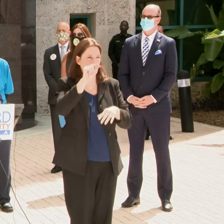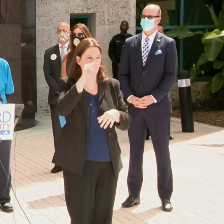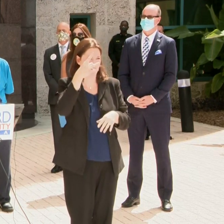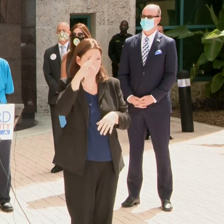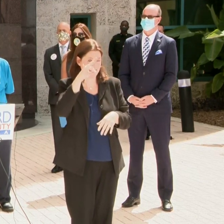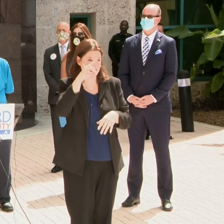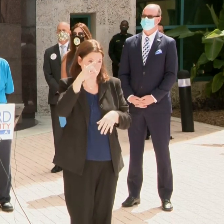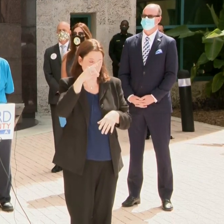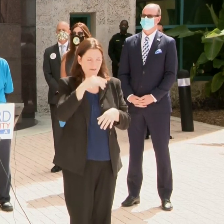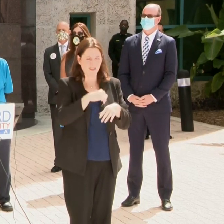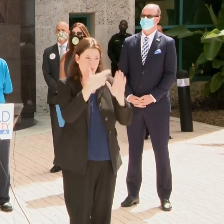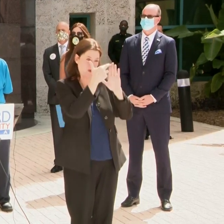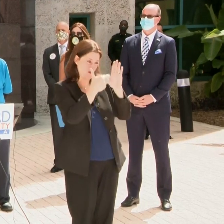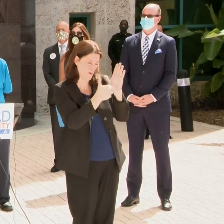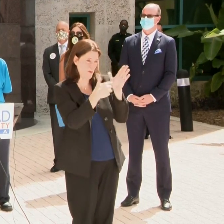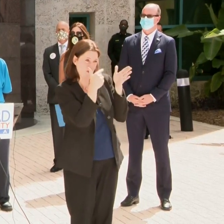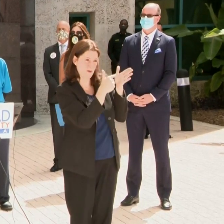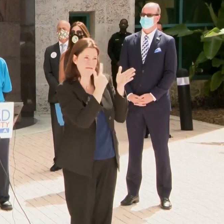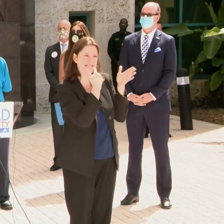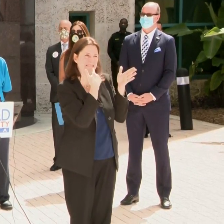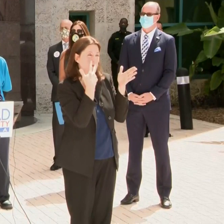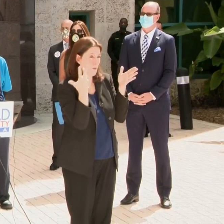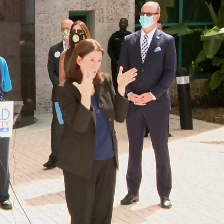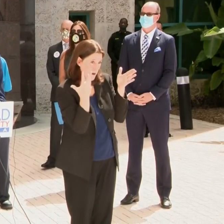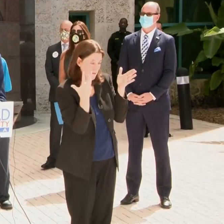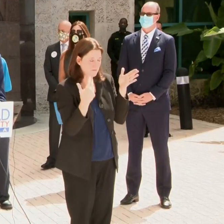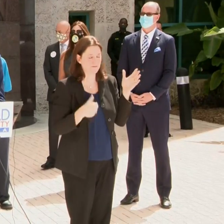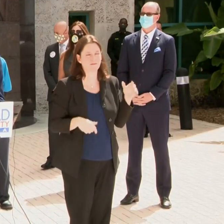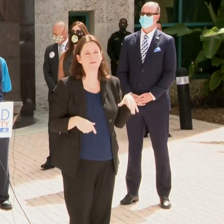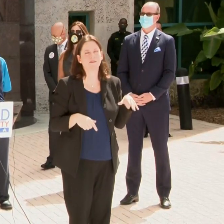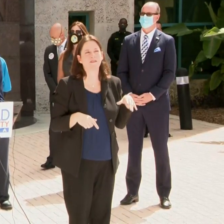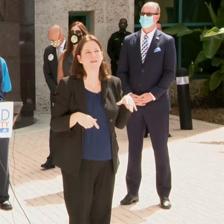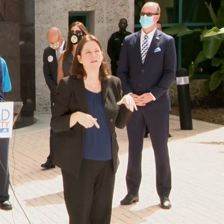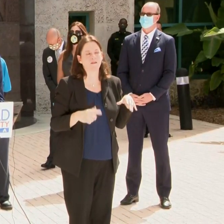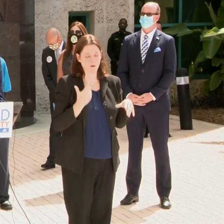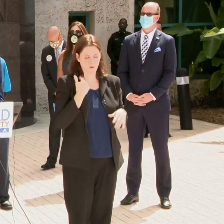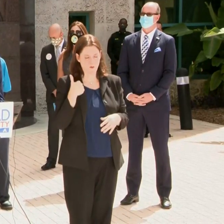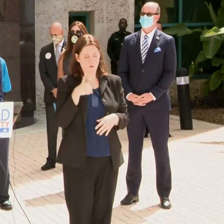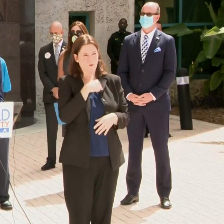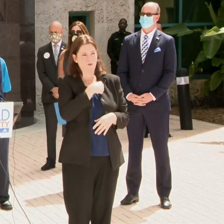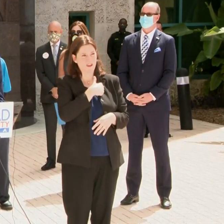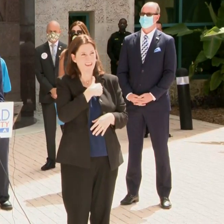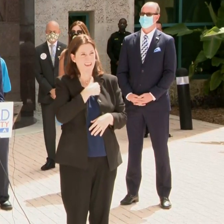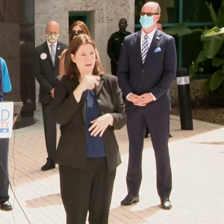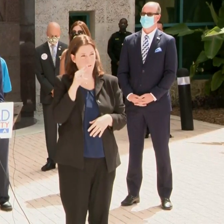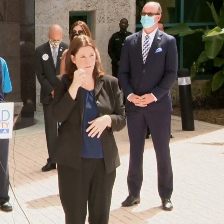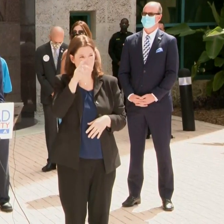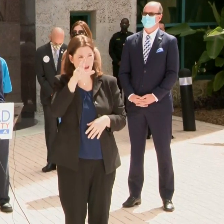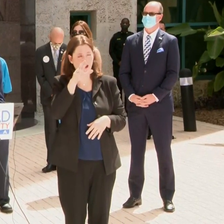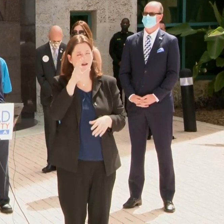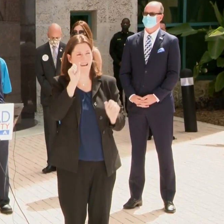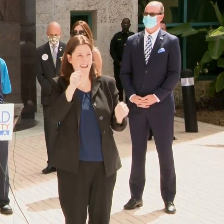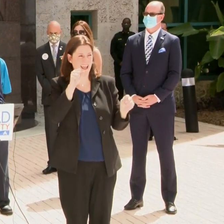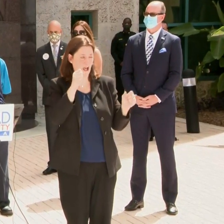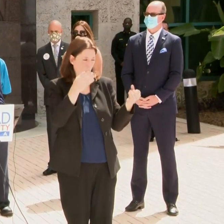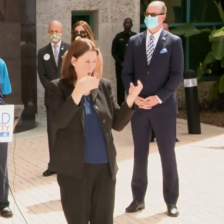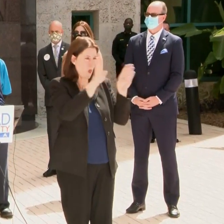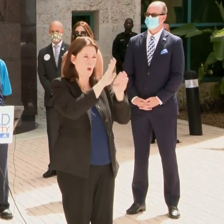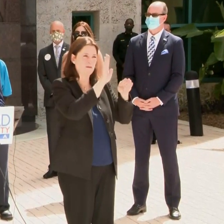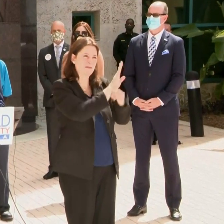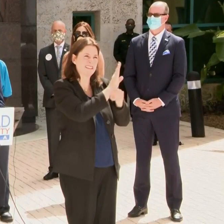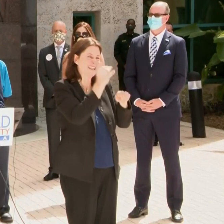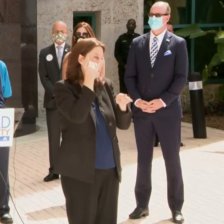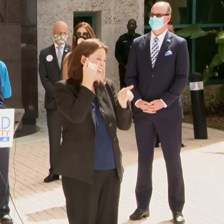and order 28 in calls for us to be able to shut down businesses that are not